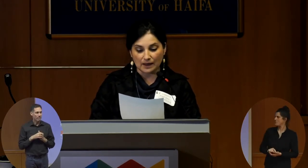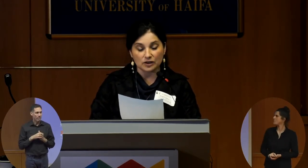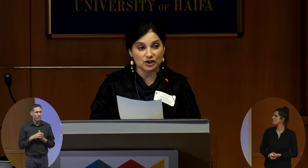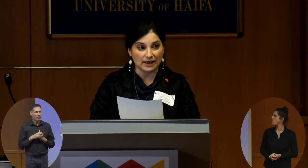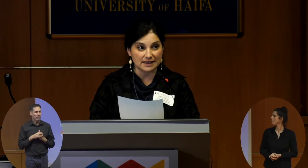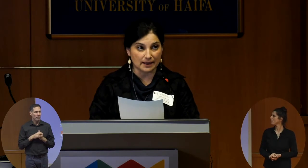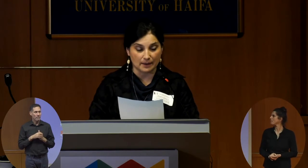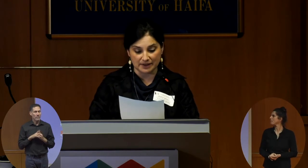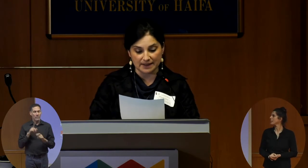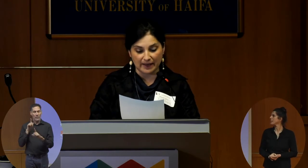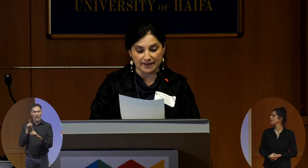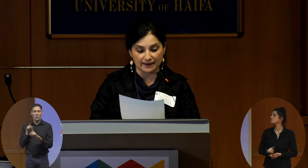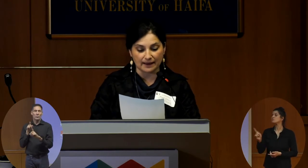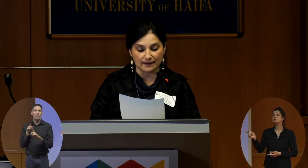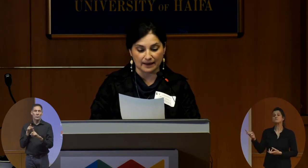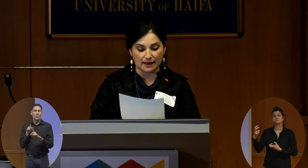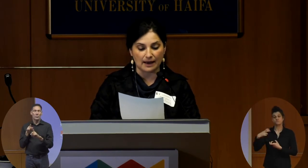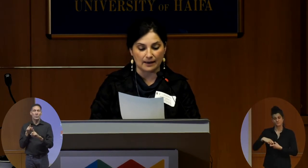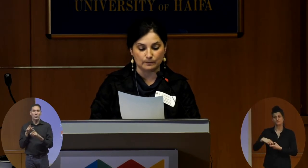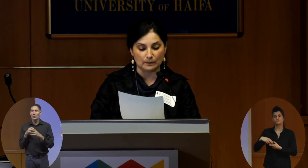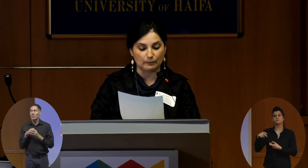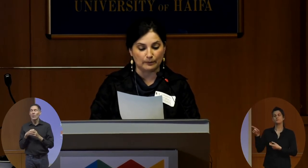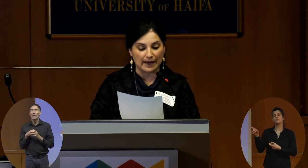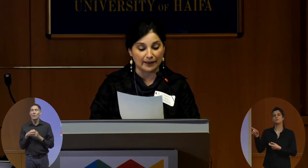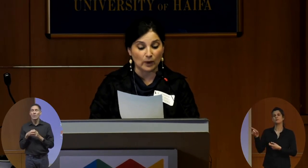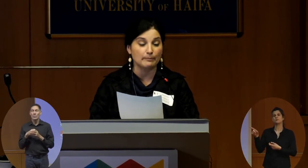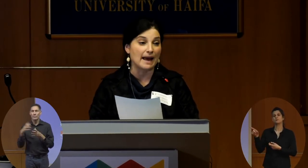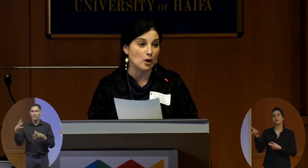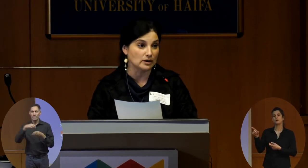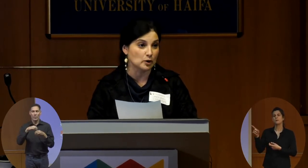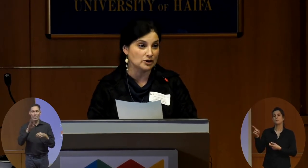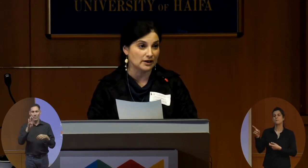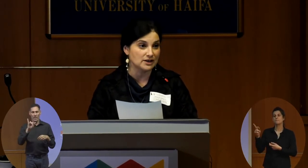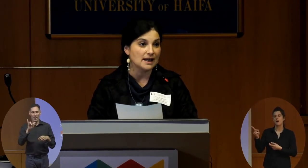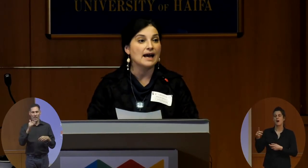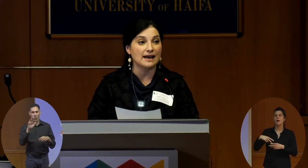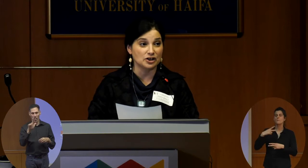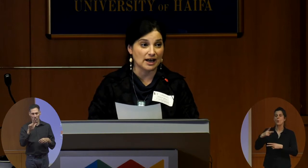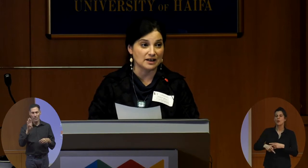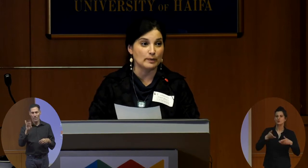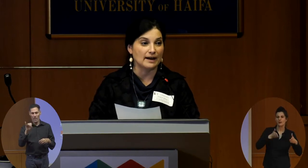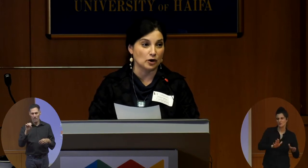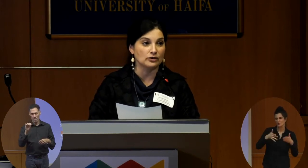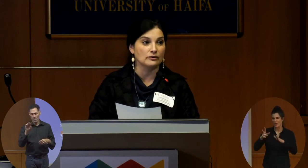She's participating in the bilingual bimodal project initiated by Dr.